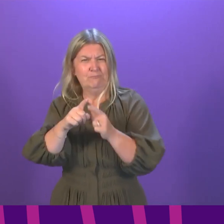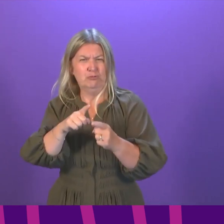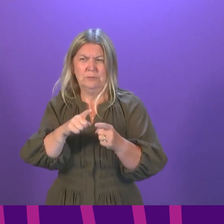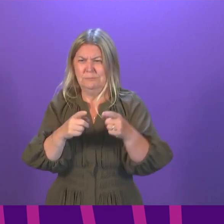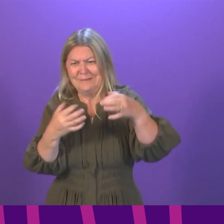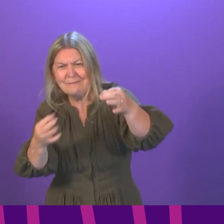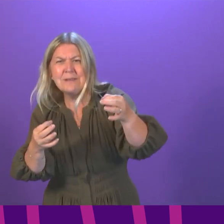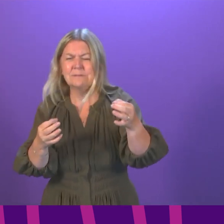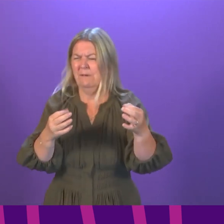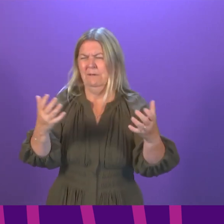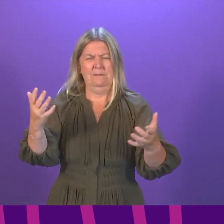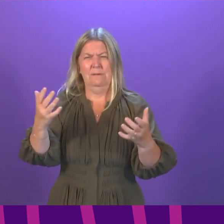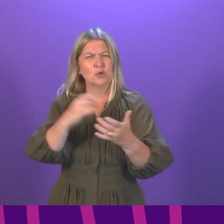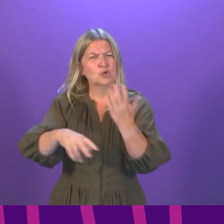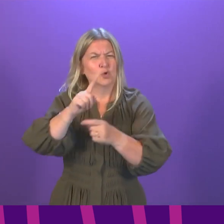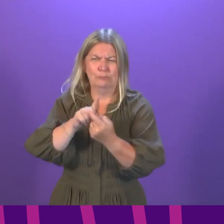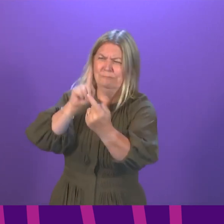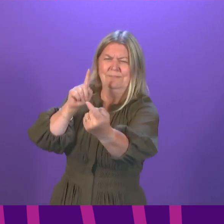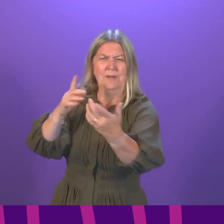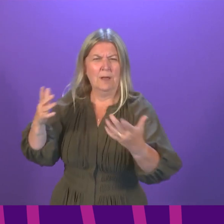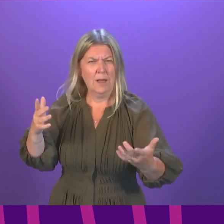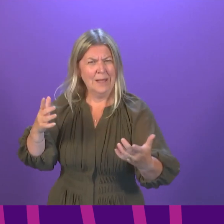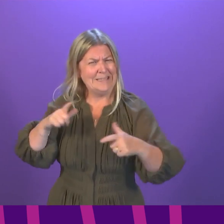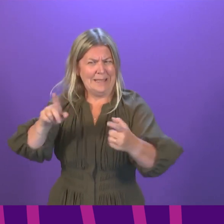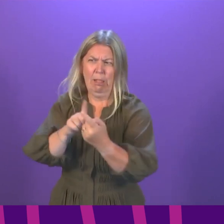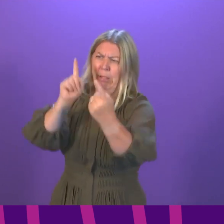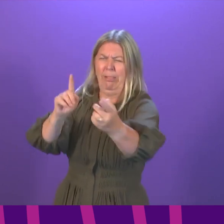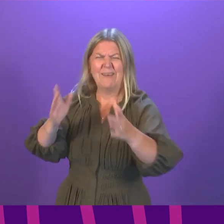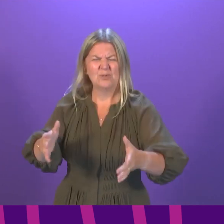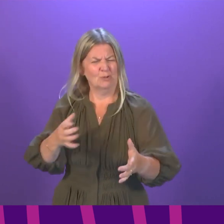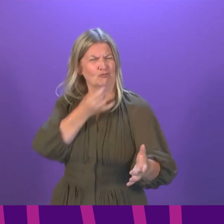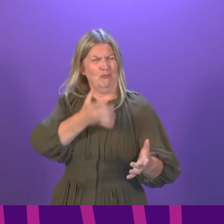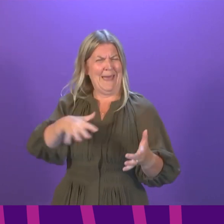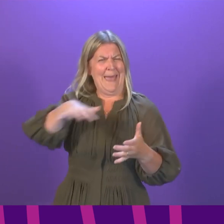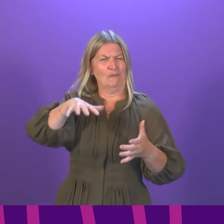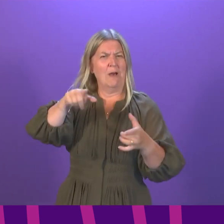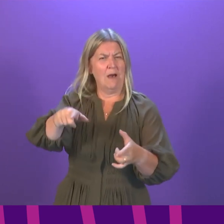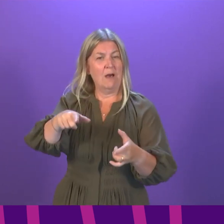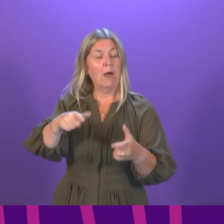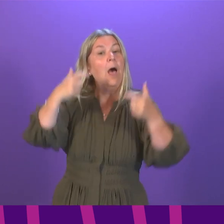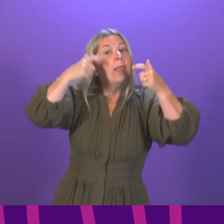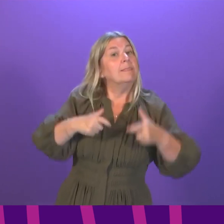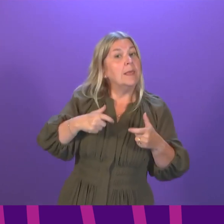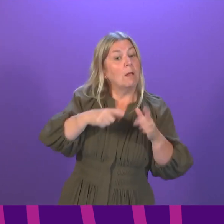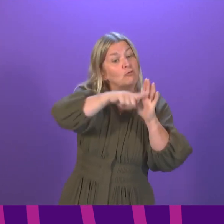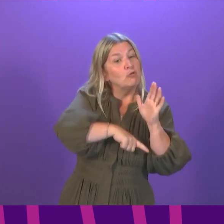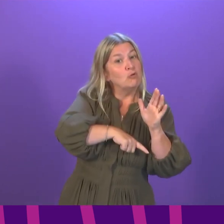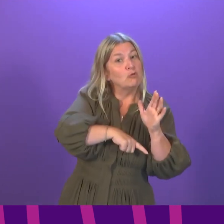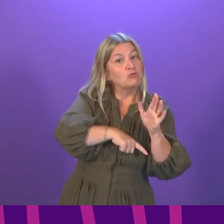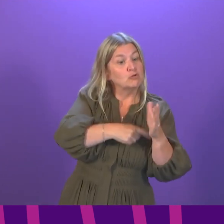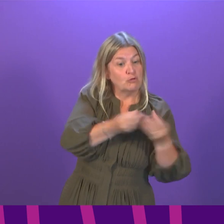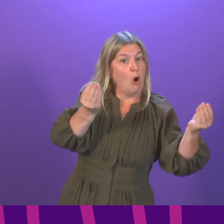enforced, and social distancing is in a very grey area, where the legal restriction is gone, but the guidance